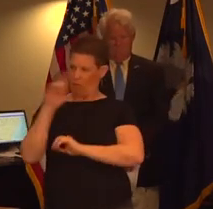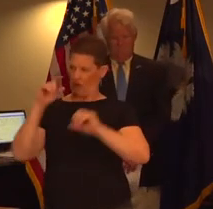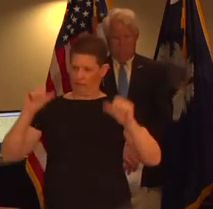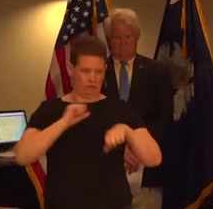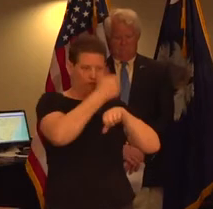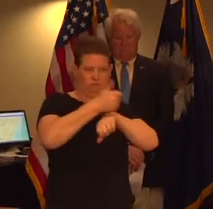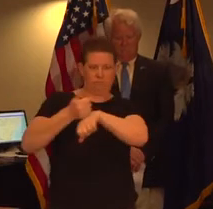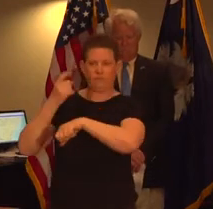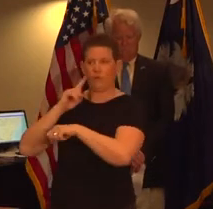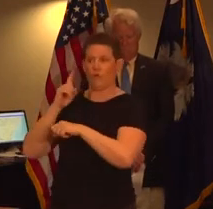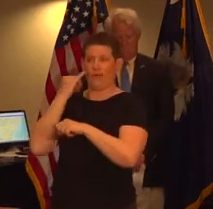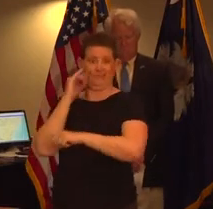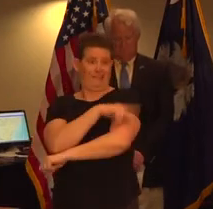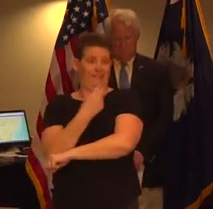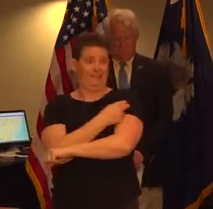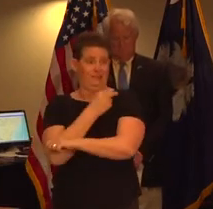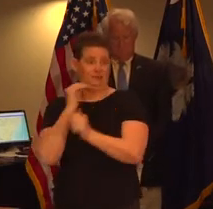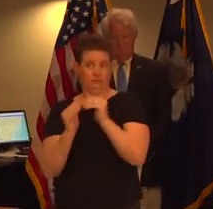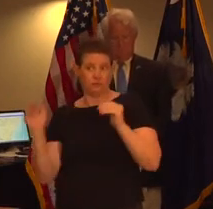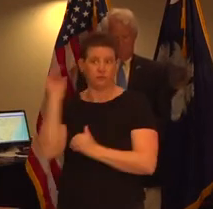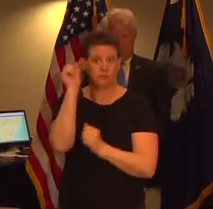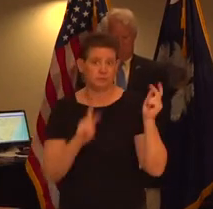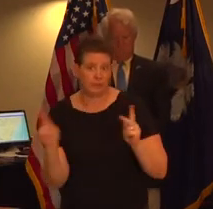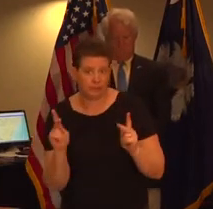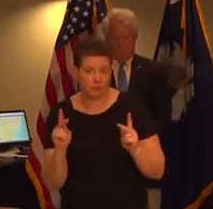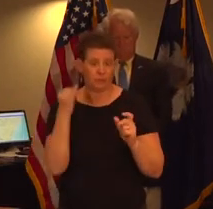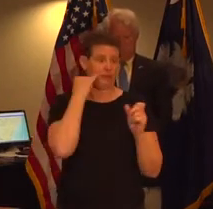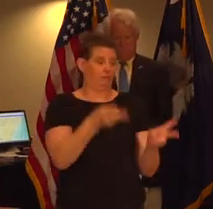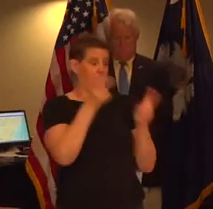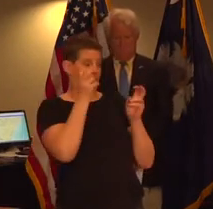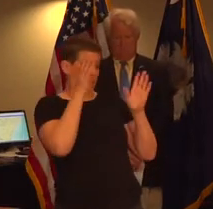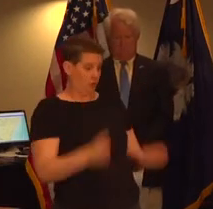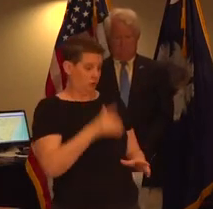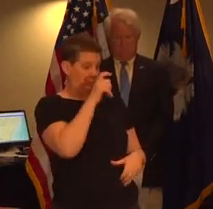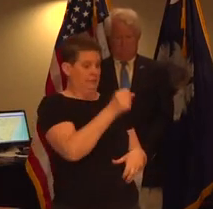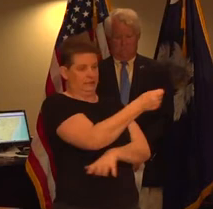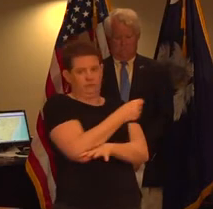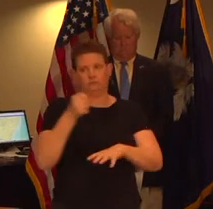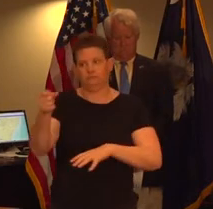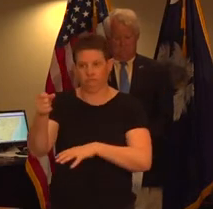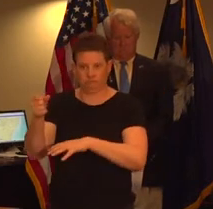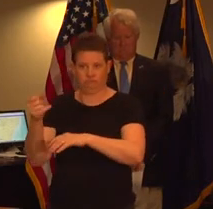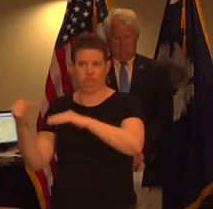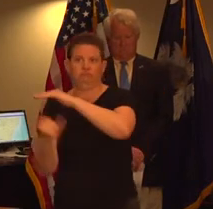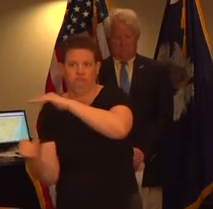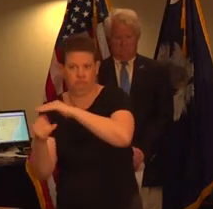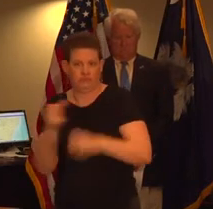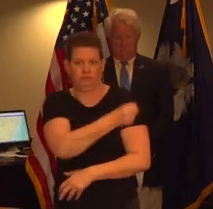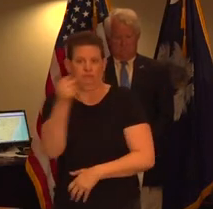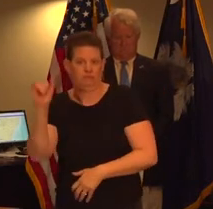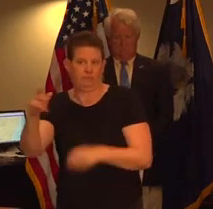hospitals in order to bring the virus patients that need isolation into the hospitals